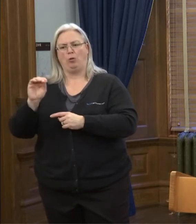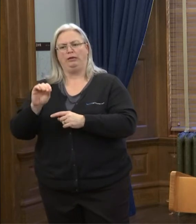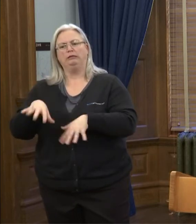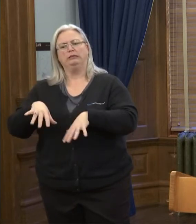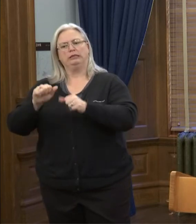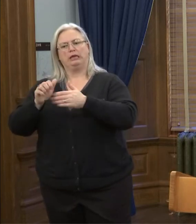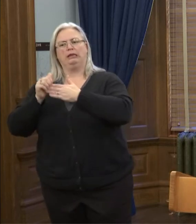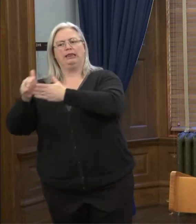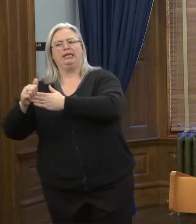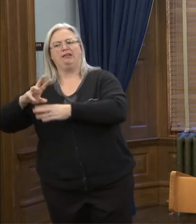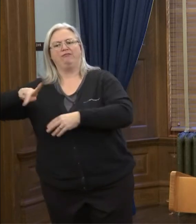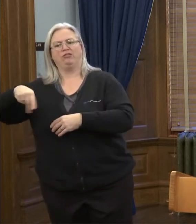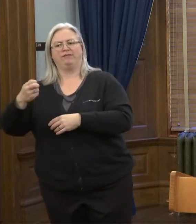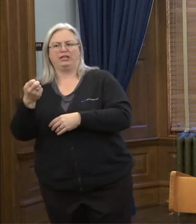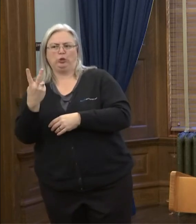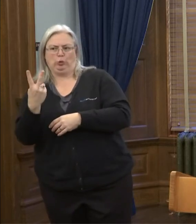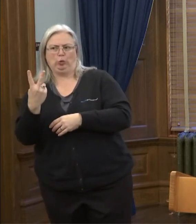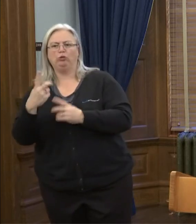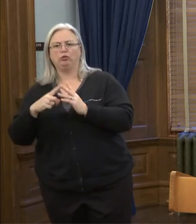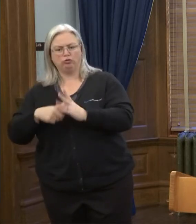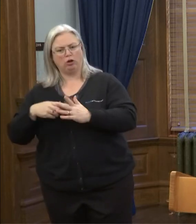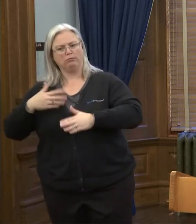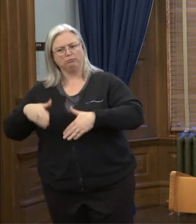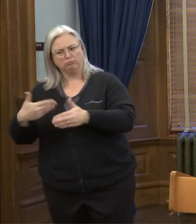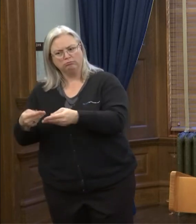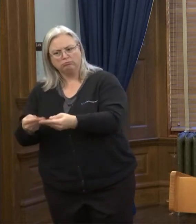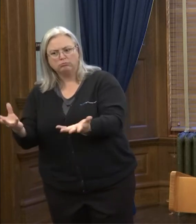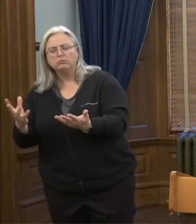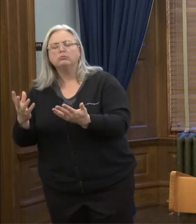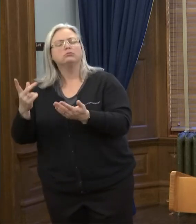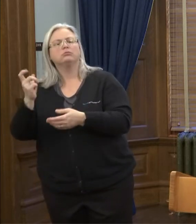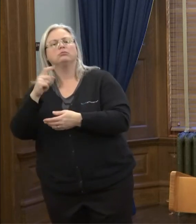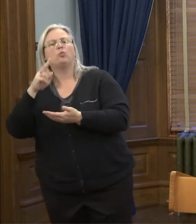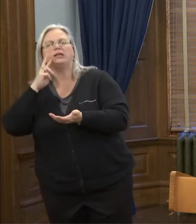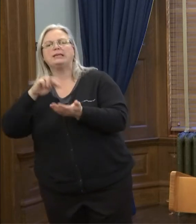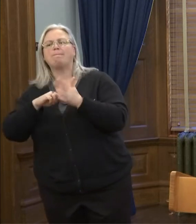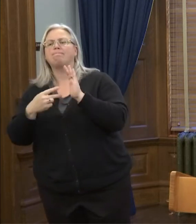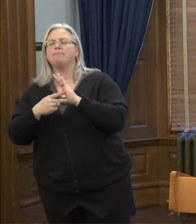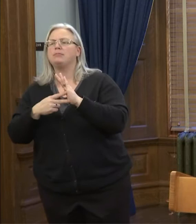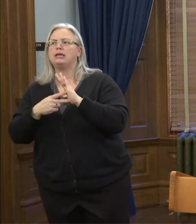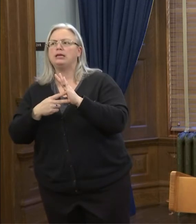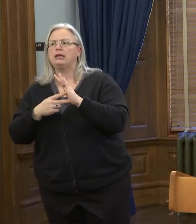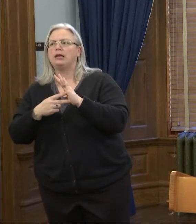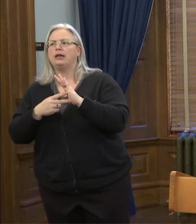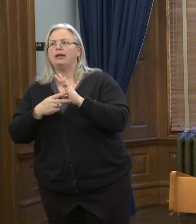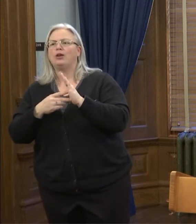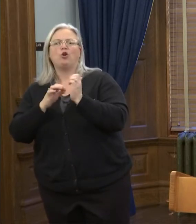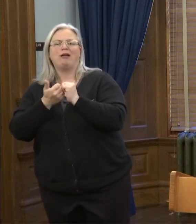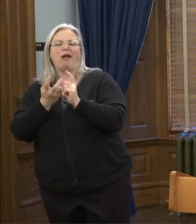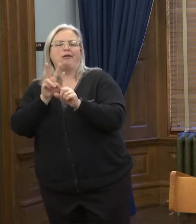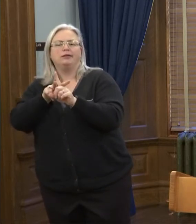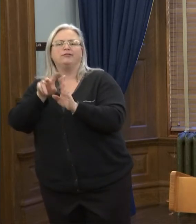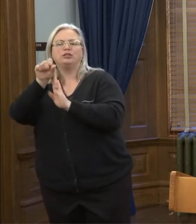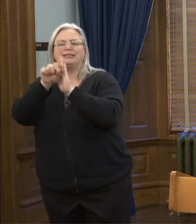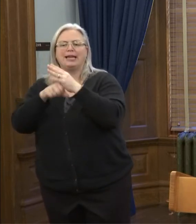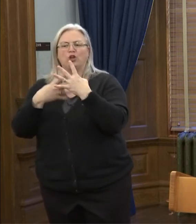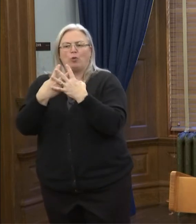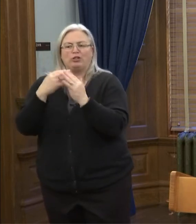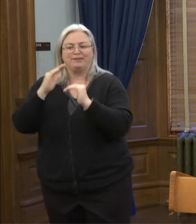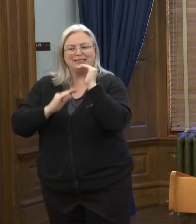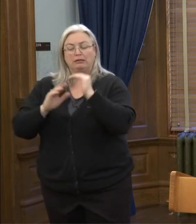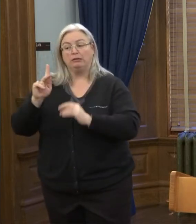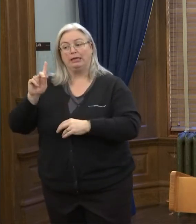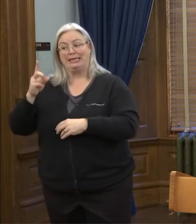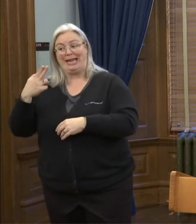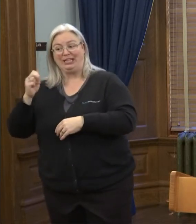phase two in getting the ball rolling. What does that mean though for like state correctional facilities? Is